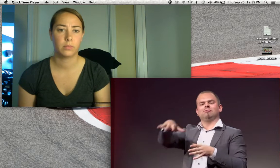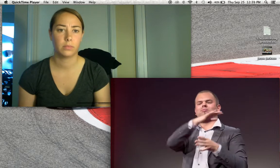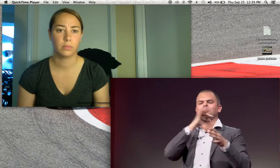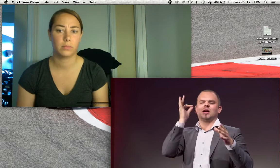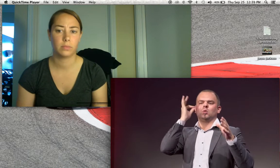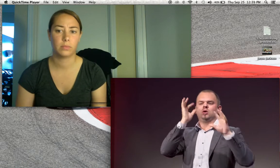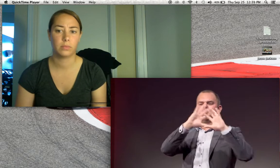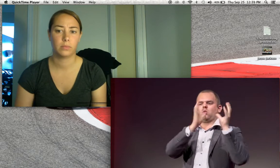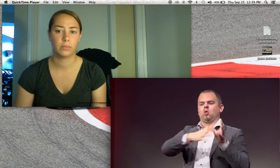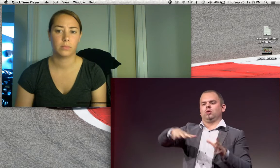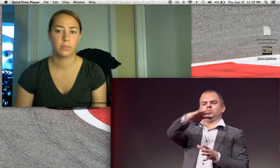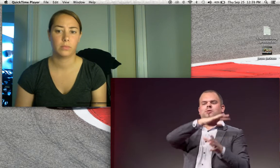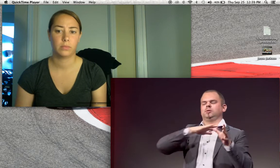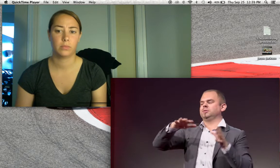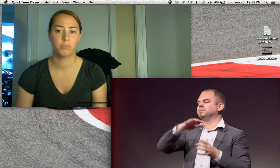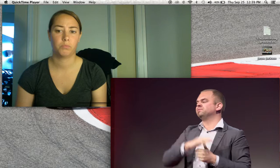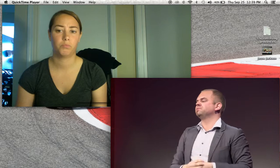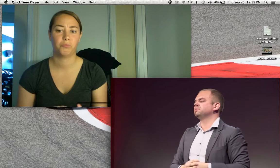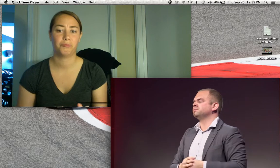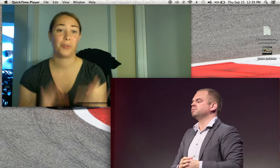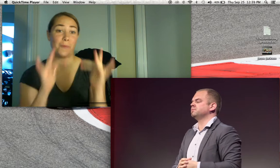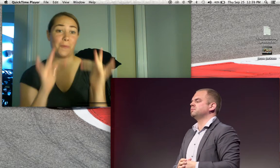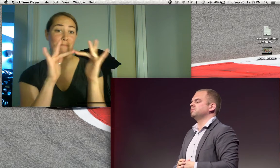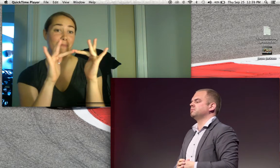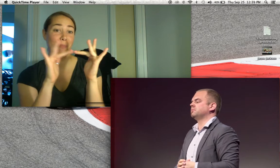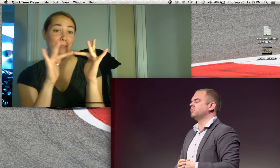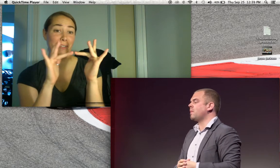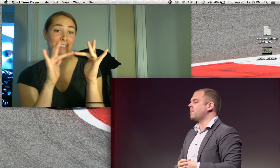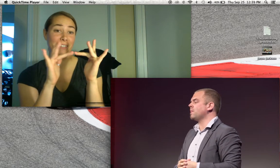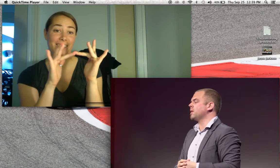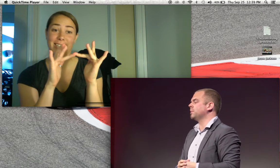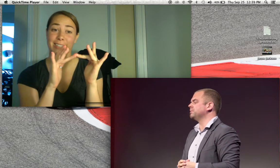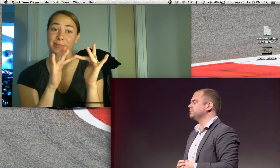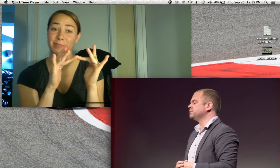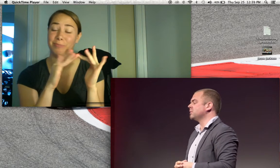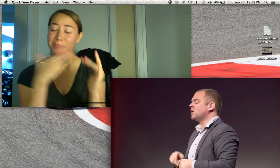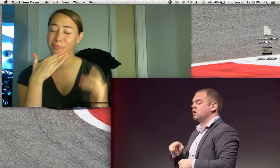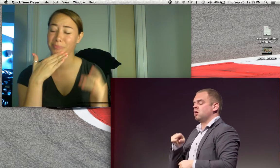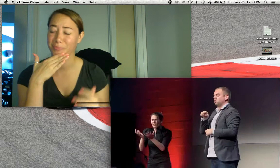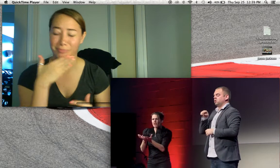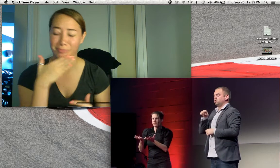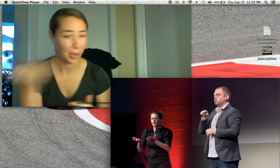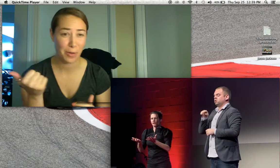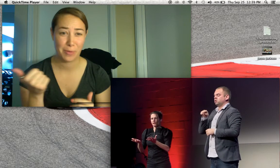best possible access to the hearing community, to get them to understand their hearing community.